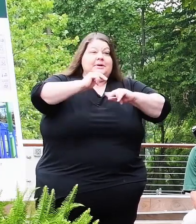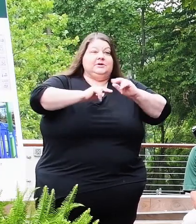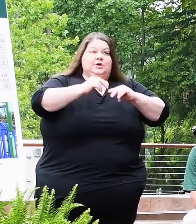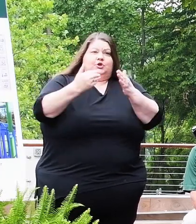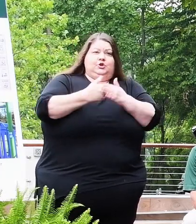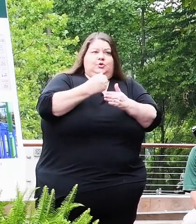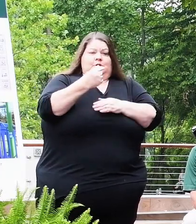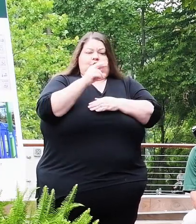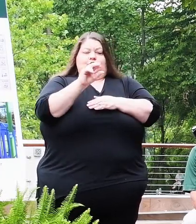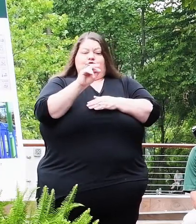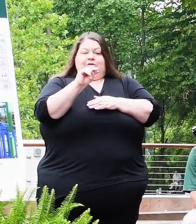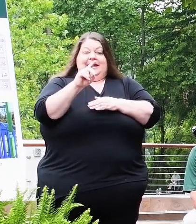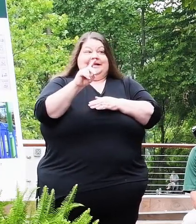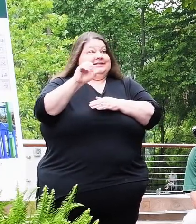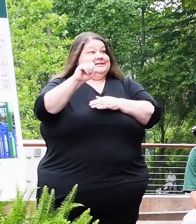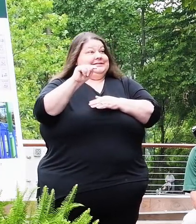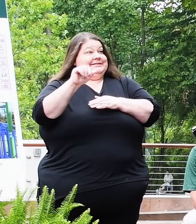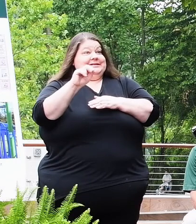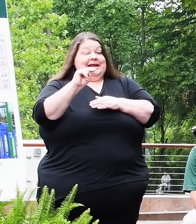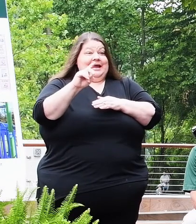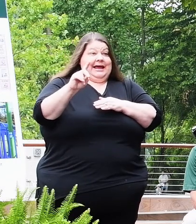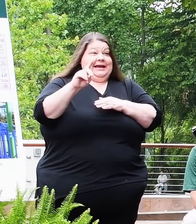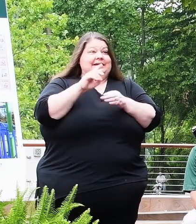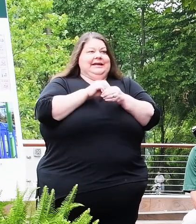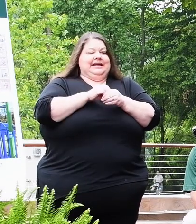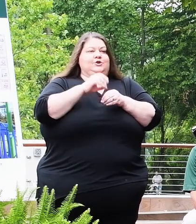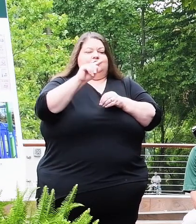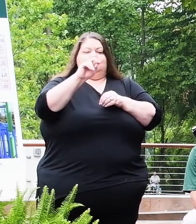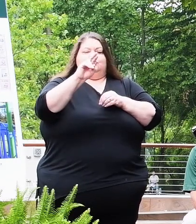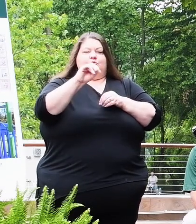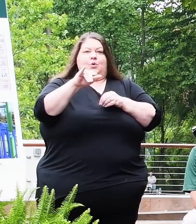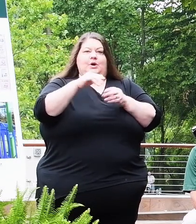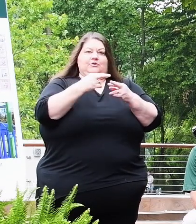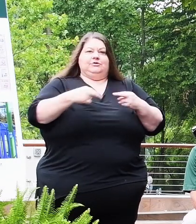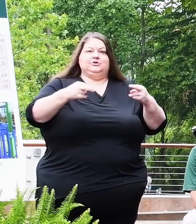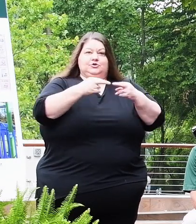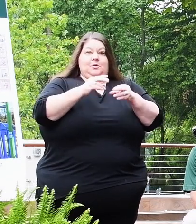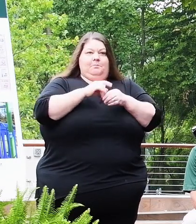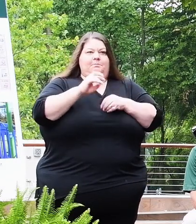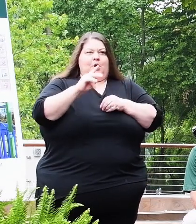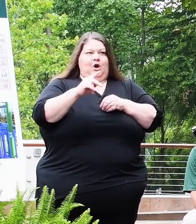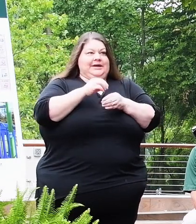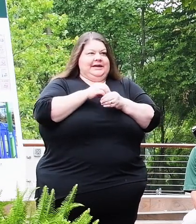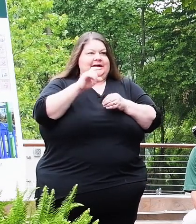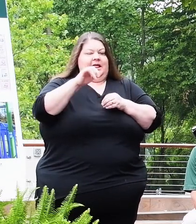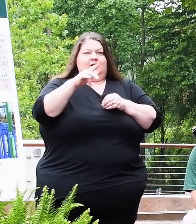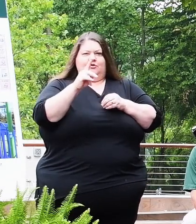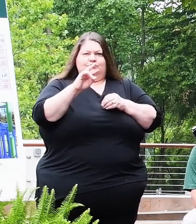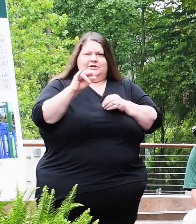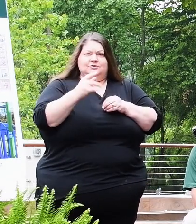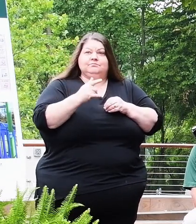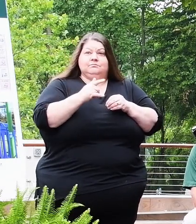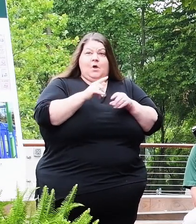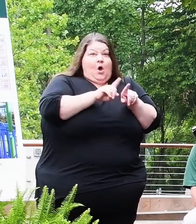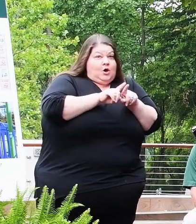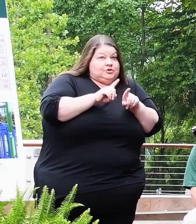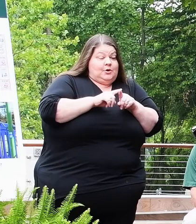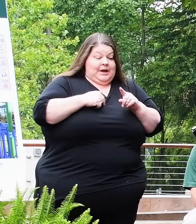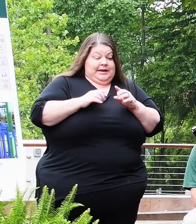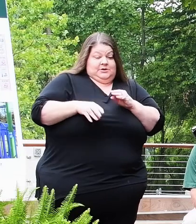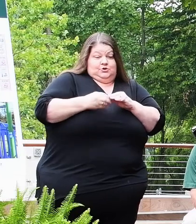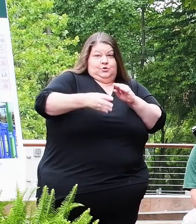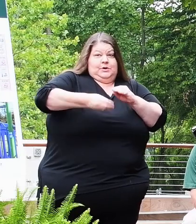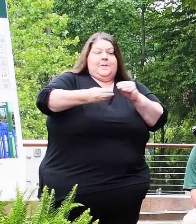at Troy Regional Park in Elkridge. And of course, we're securing even more open space throughout the acquisition